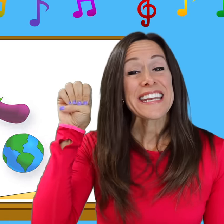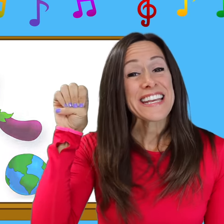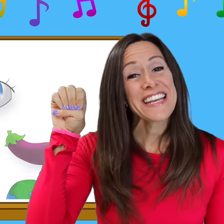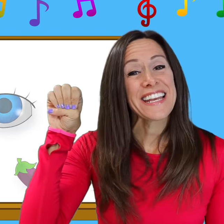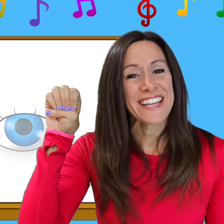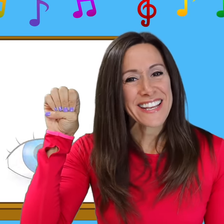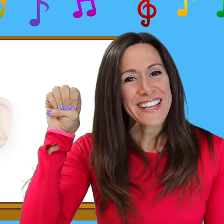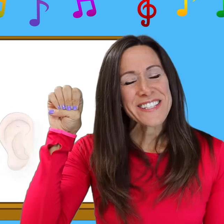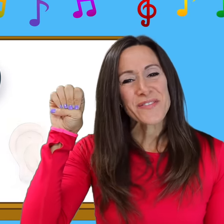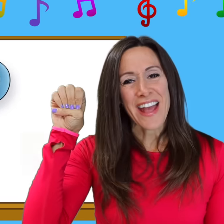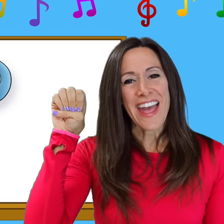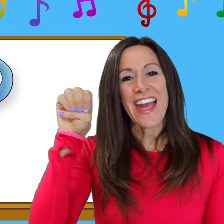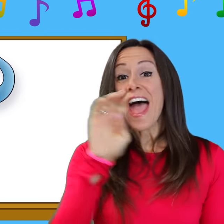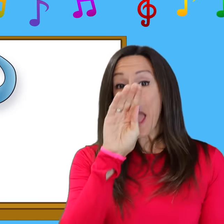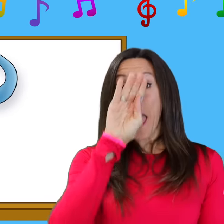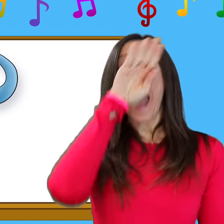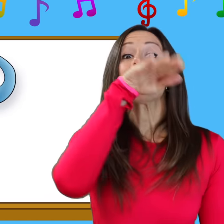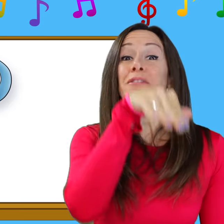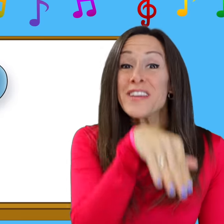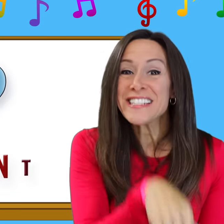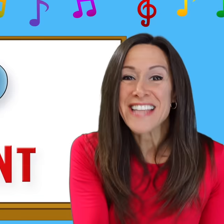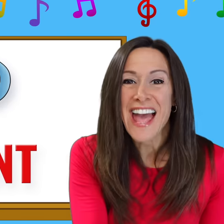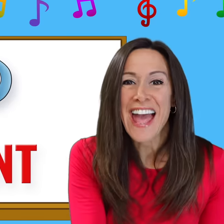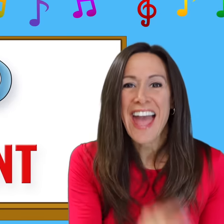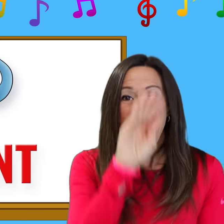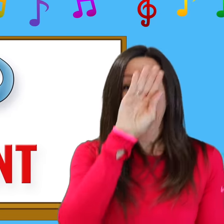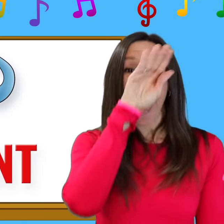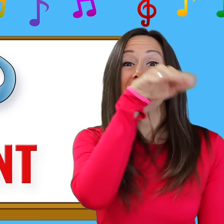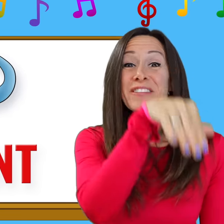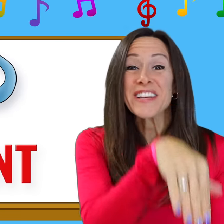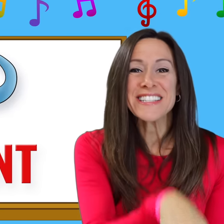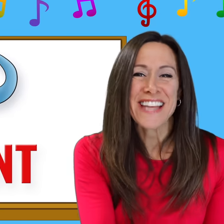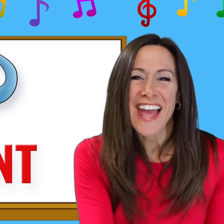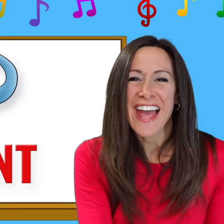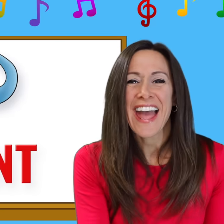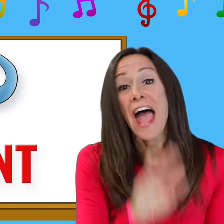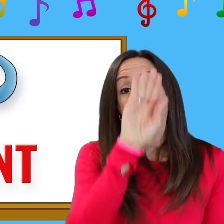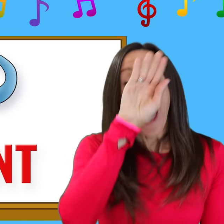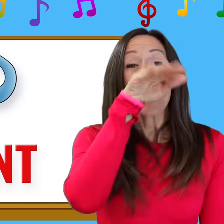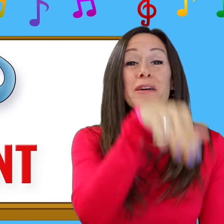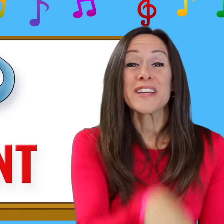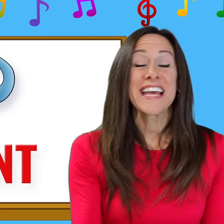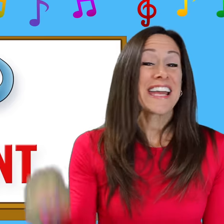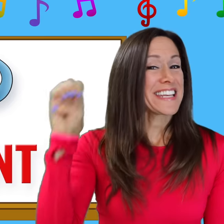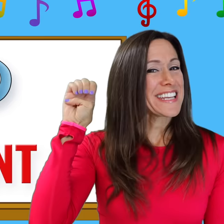is for e-e-elephant, e-e-elephant, e-e-elephant E